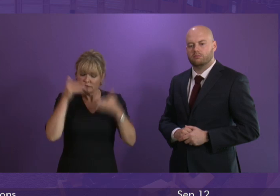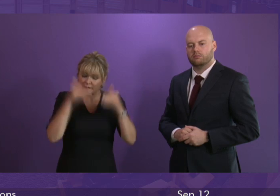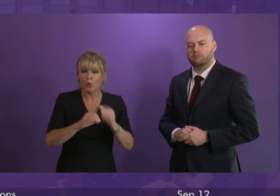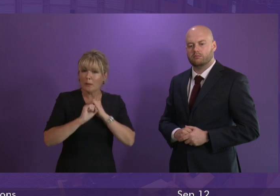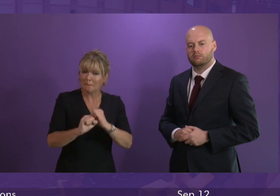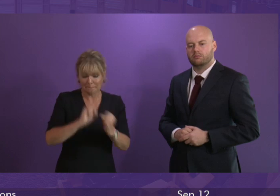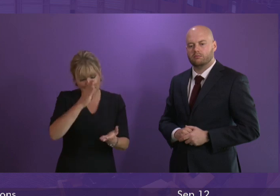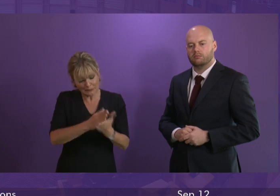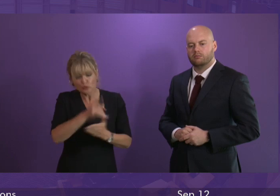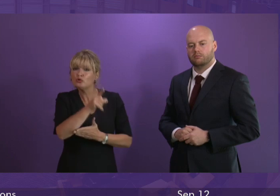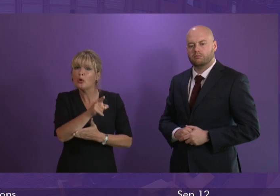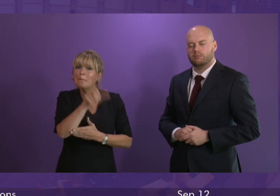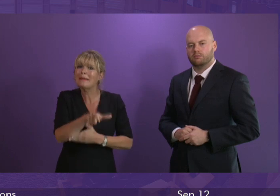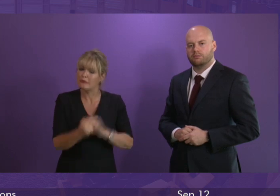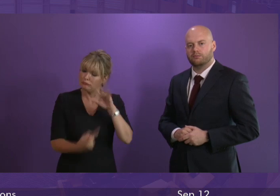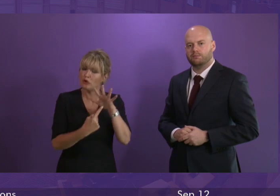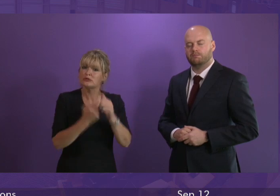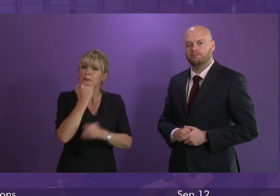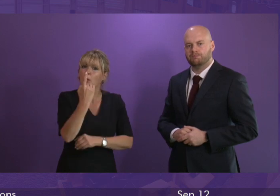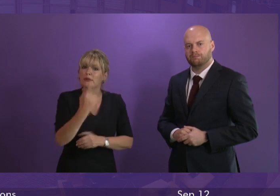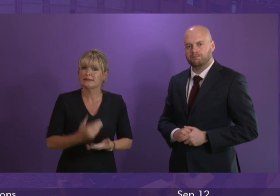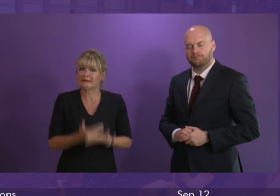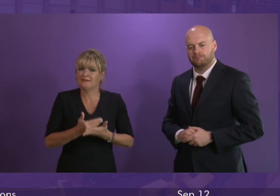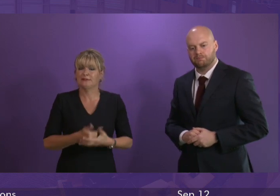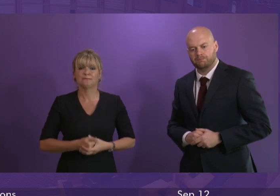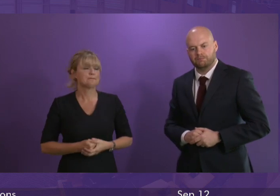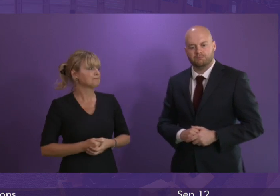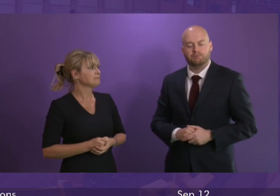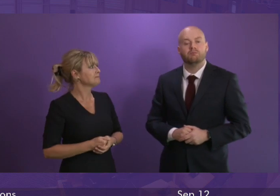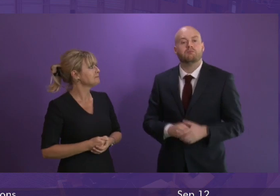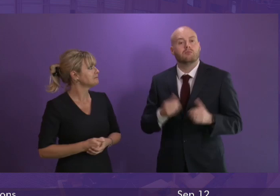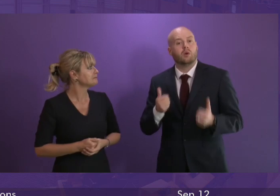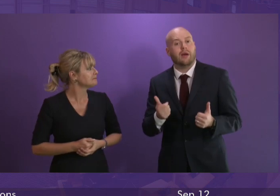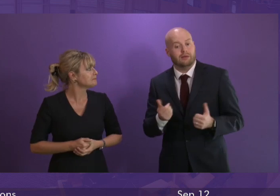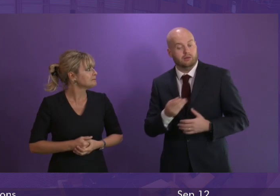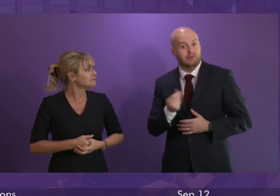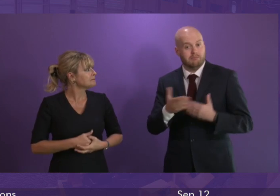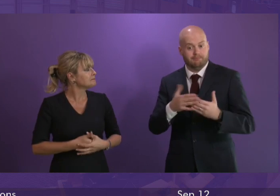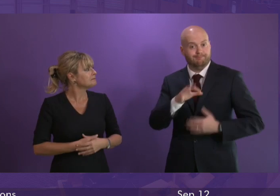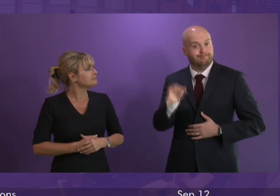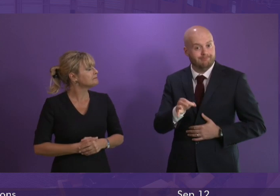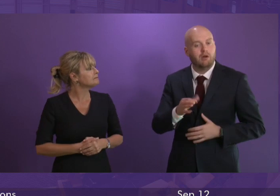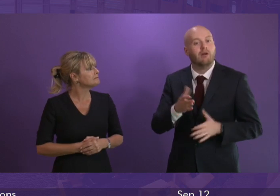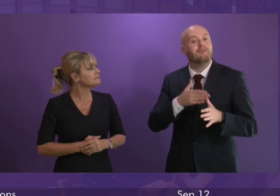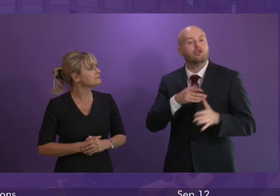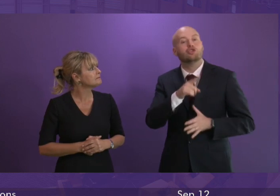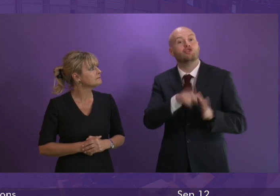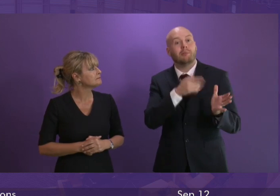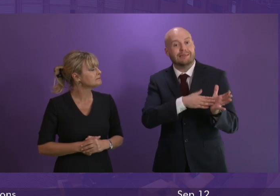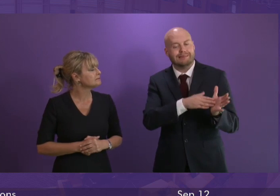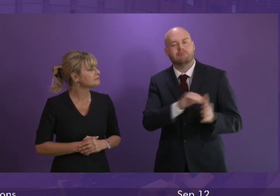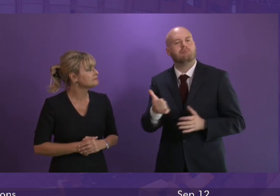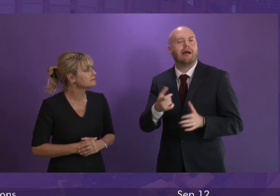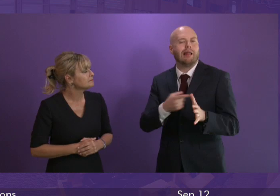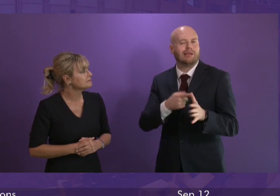focused on discharging that responsibility. We have some constituency supplementaries. first from John Mason to be followed by Alexander